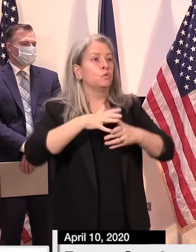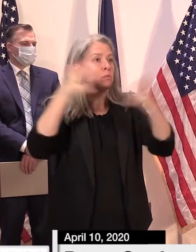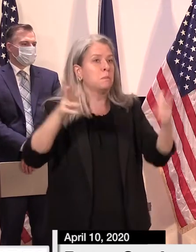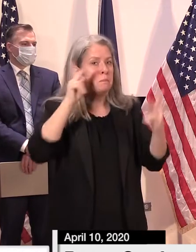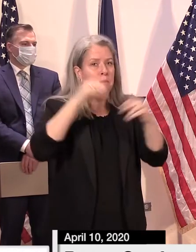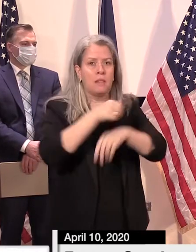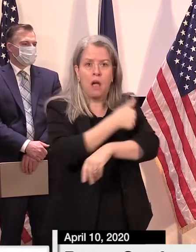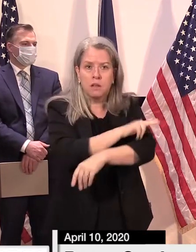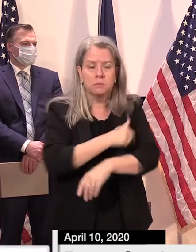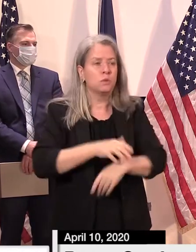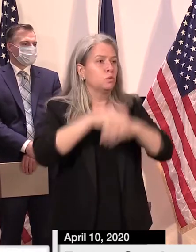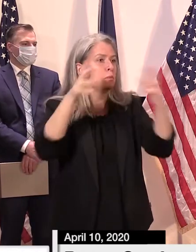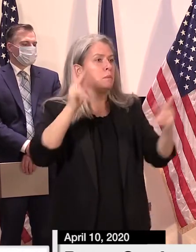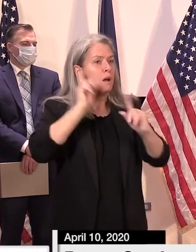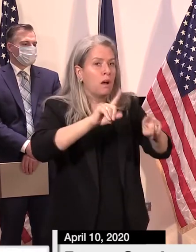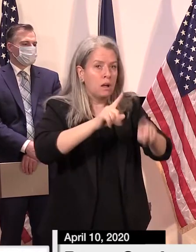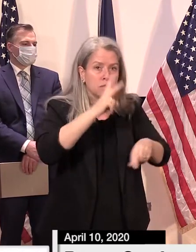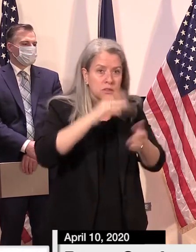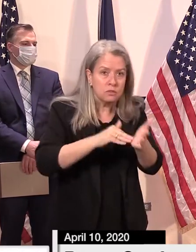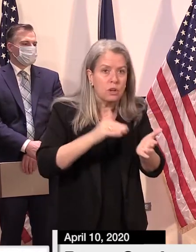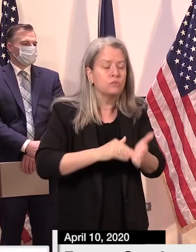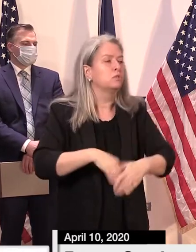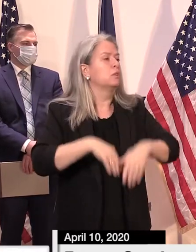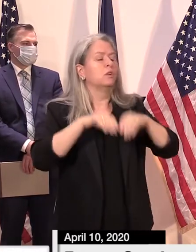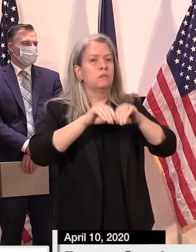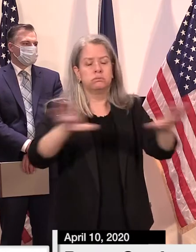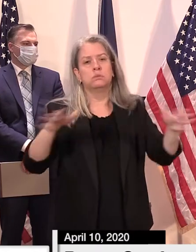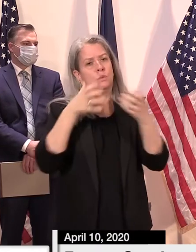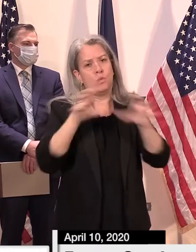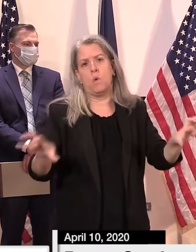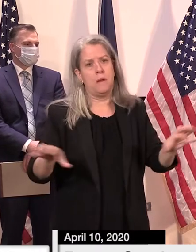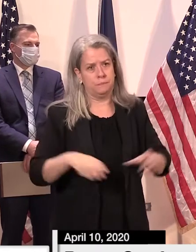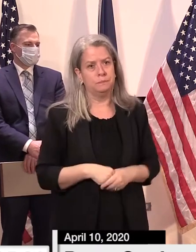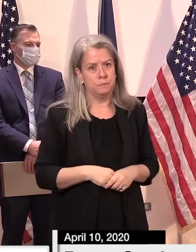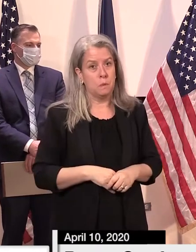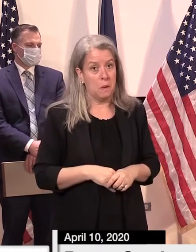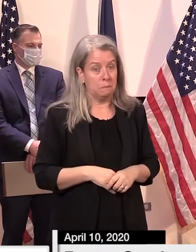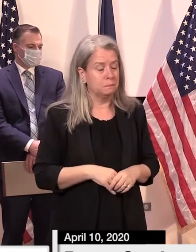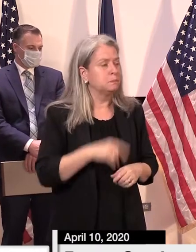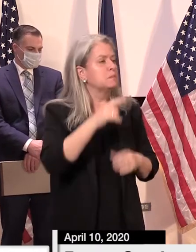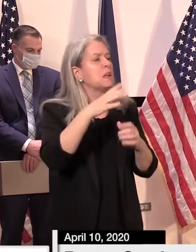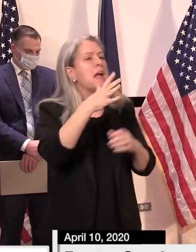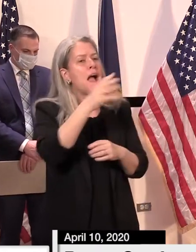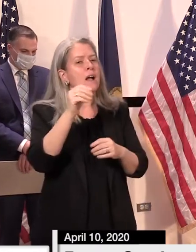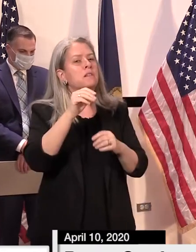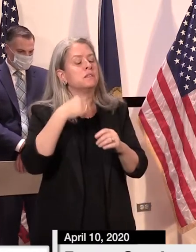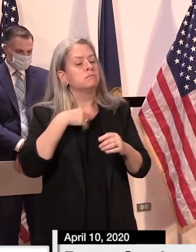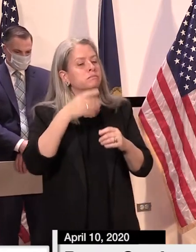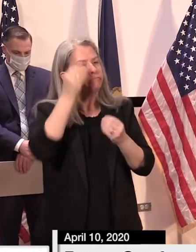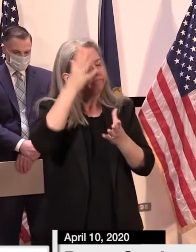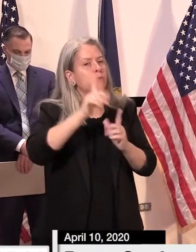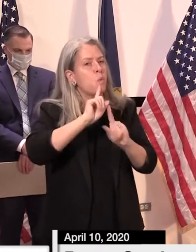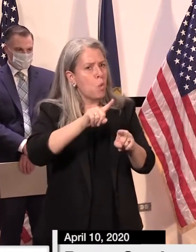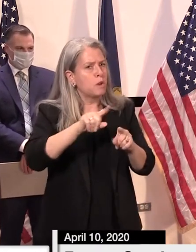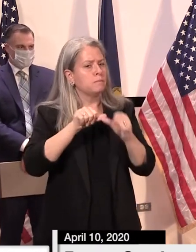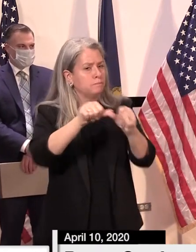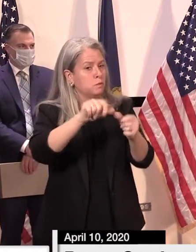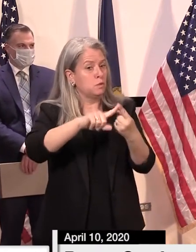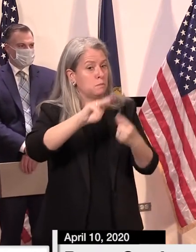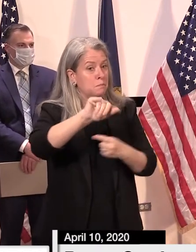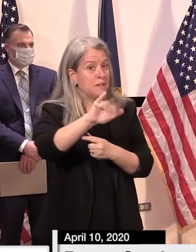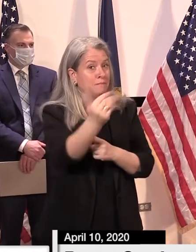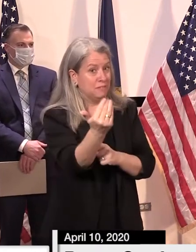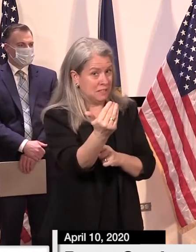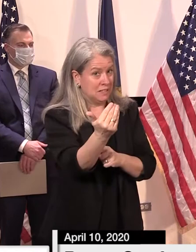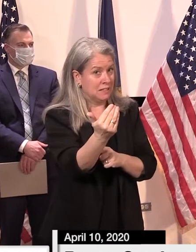In this order, we're also providing some additional guidance. One in particular,